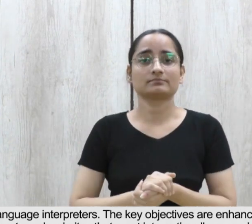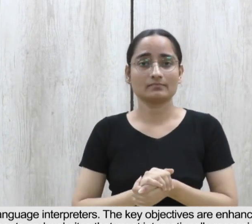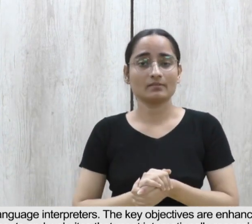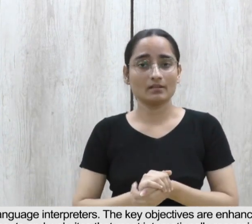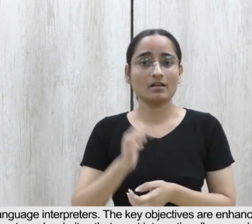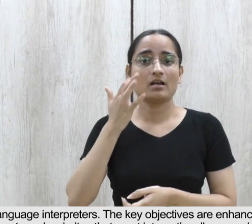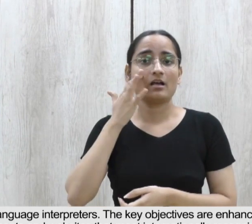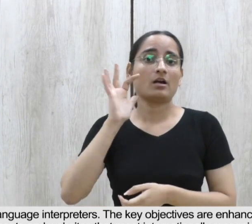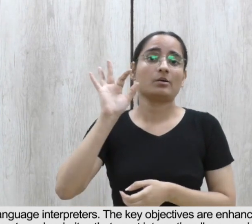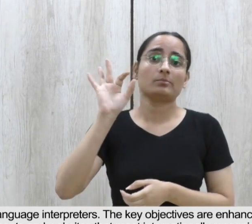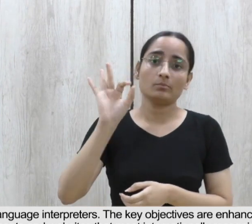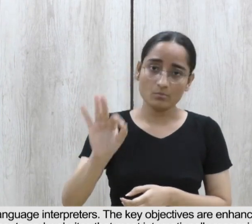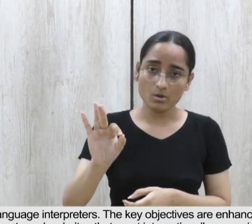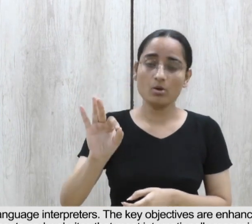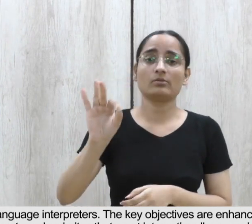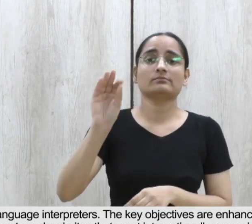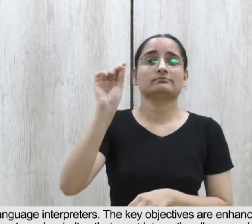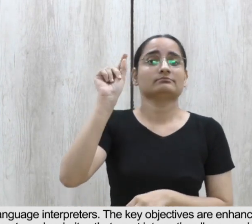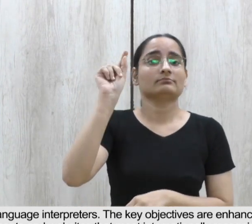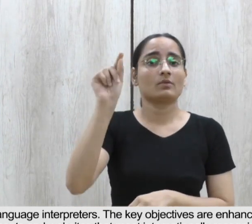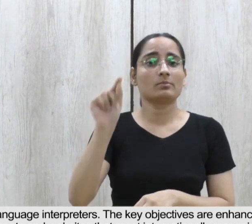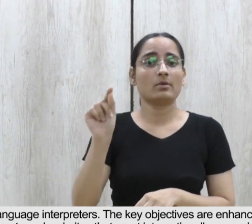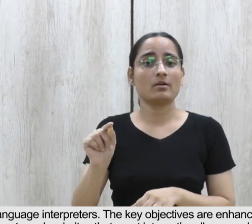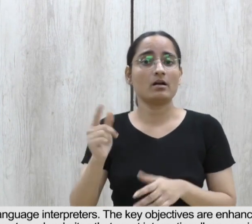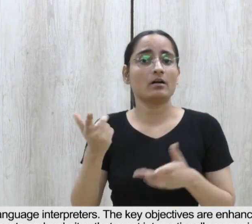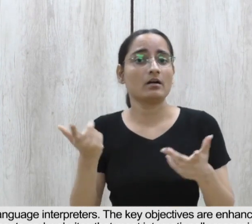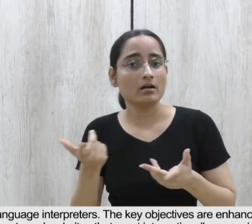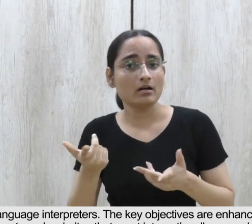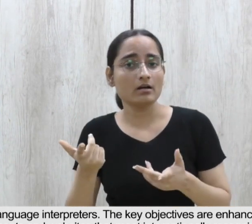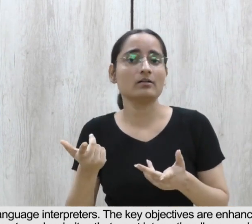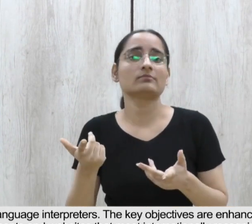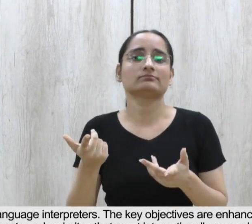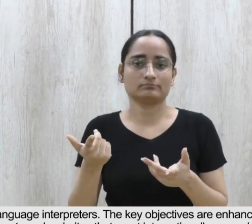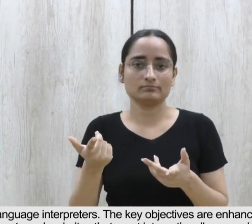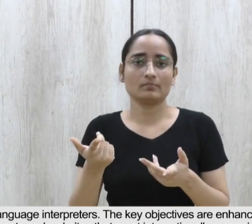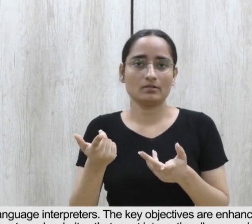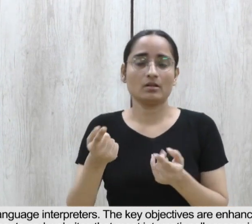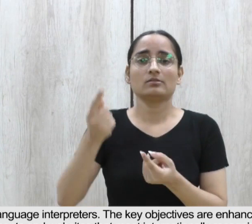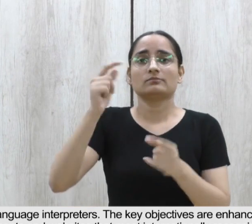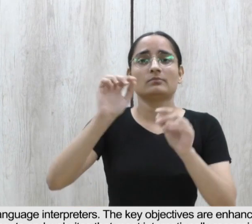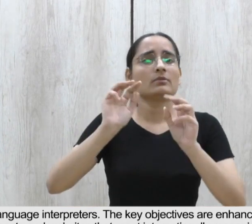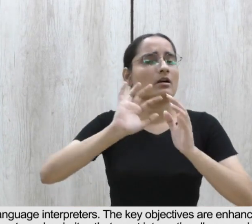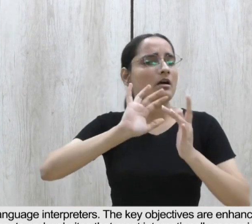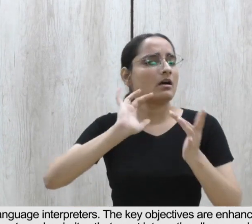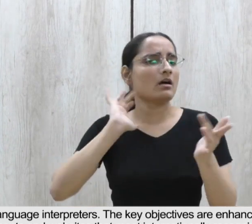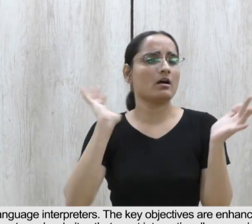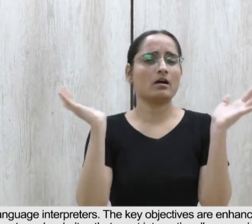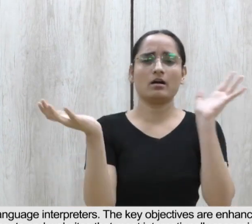proportion of accessible and usable public documents and websites that